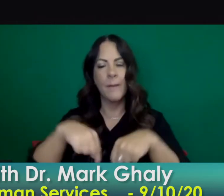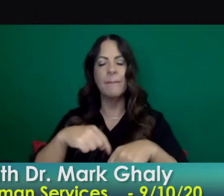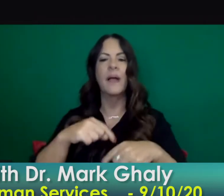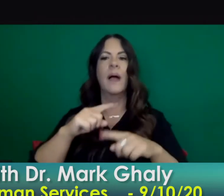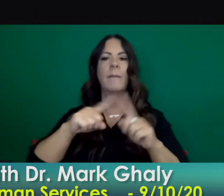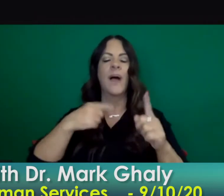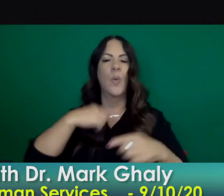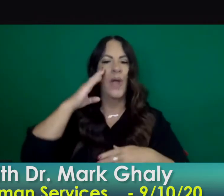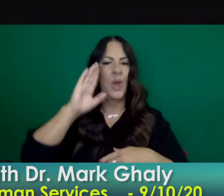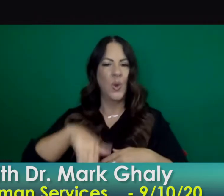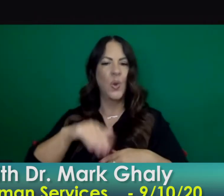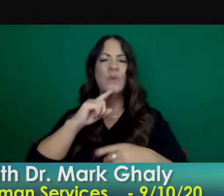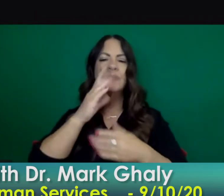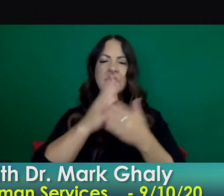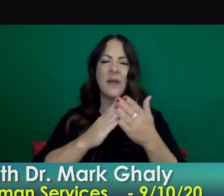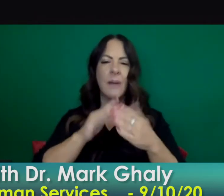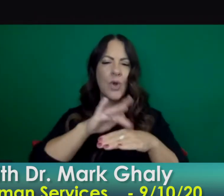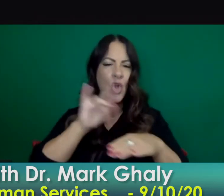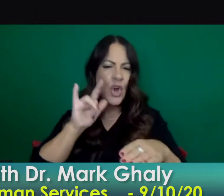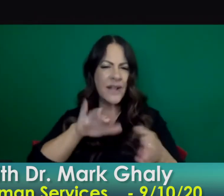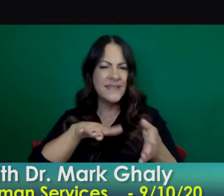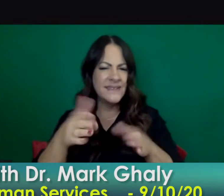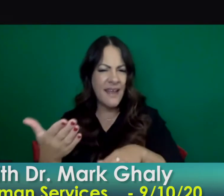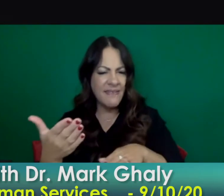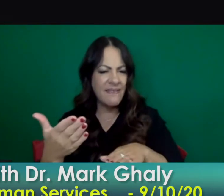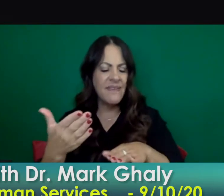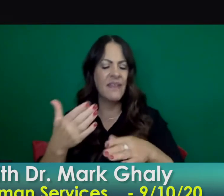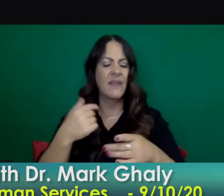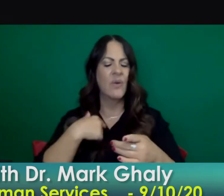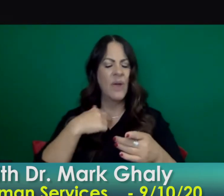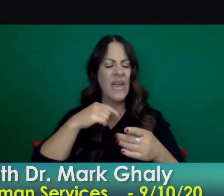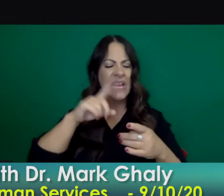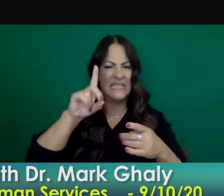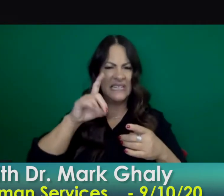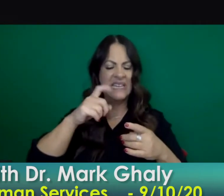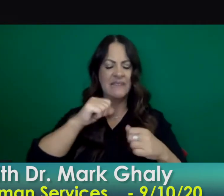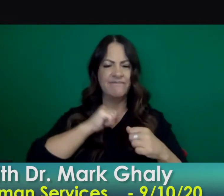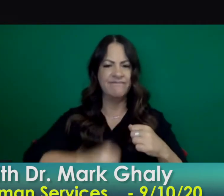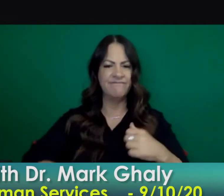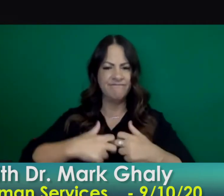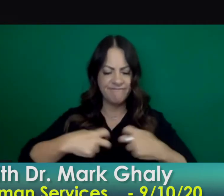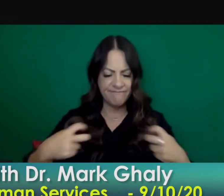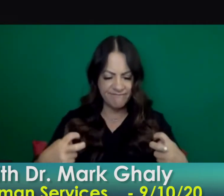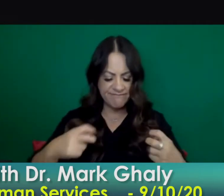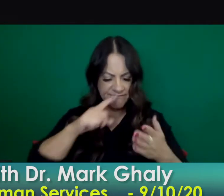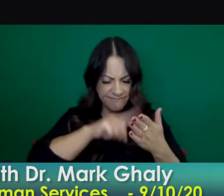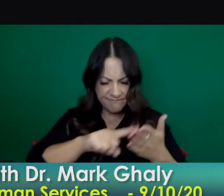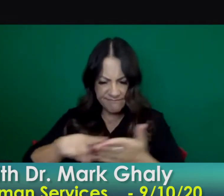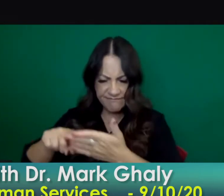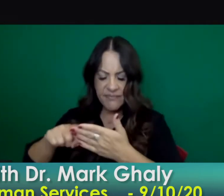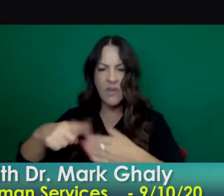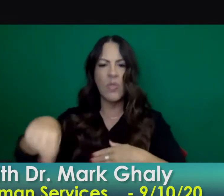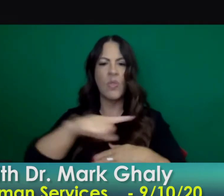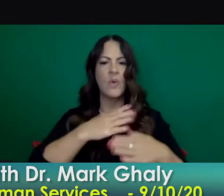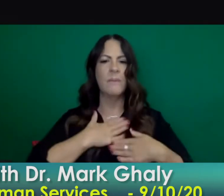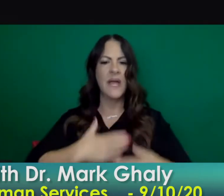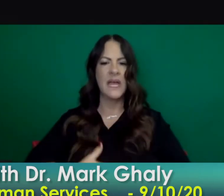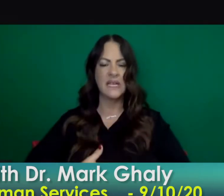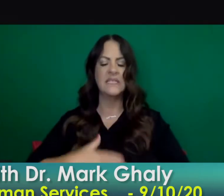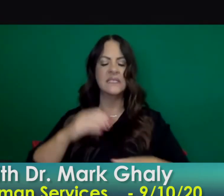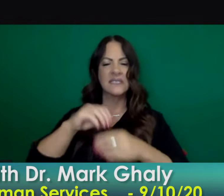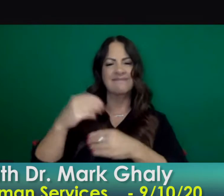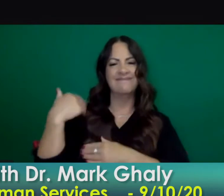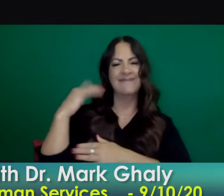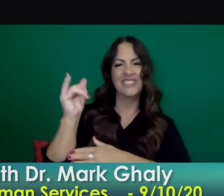um deaths where autopsies showed uh potential covid infections in the month of january so i